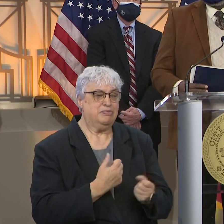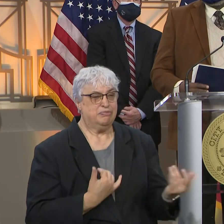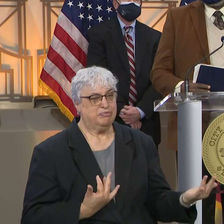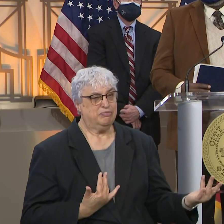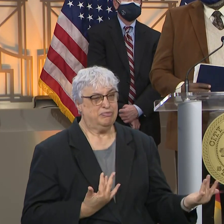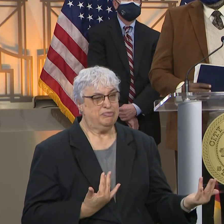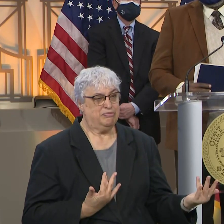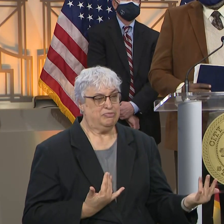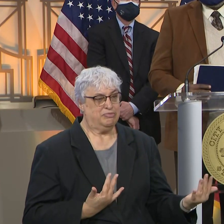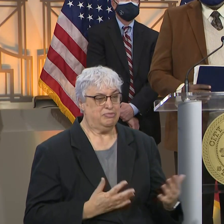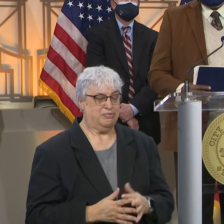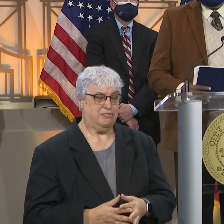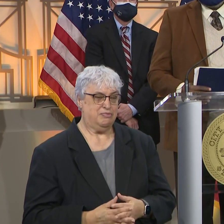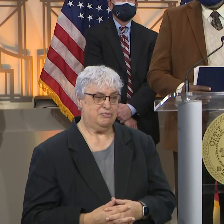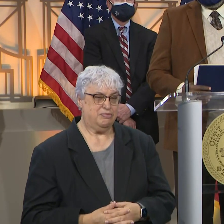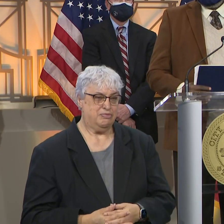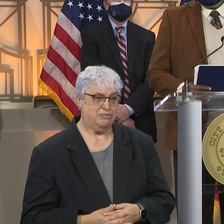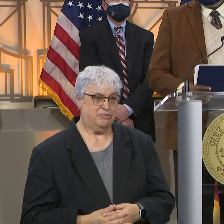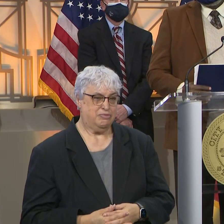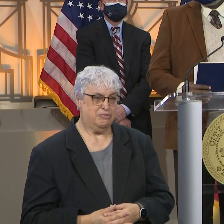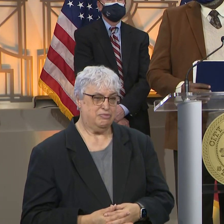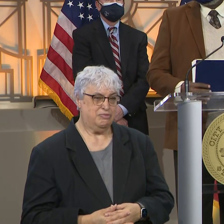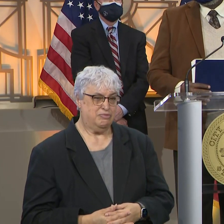respond to that production schedule.